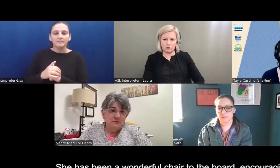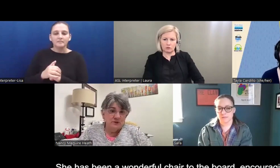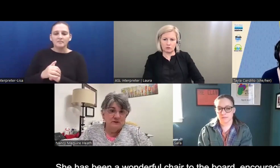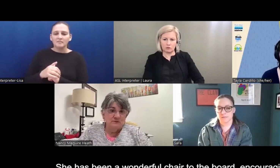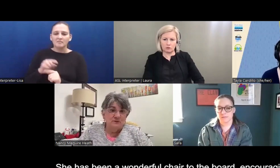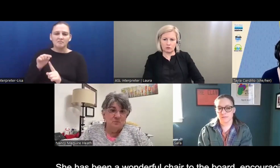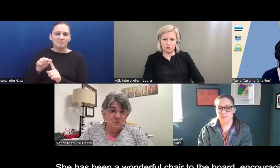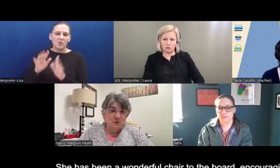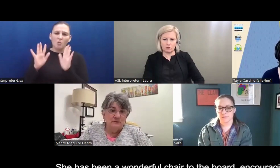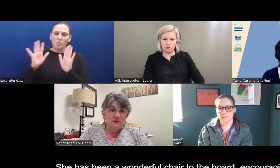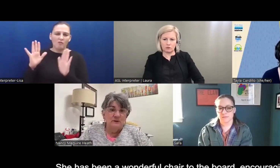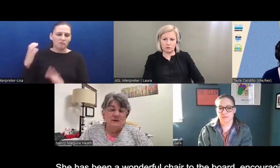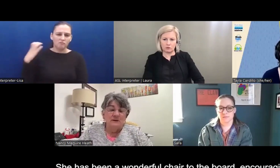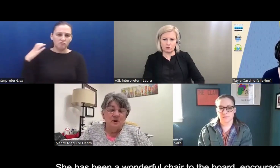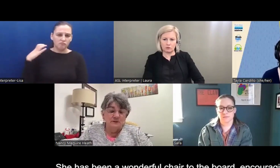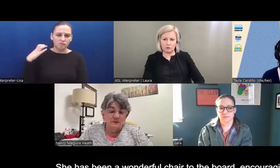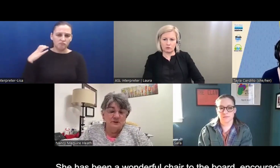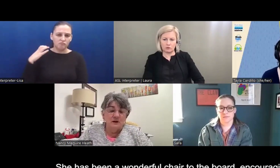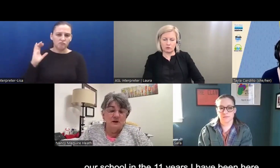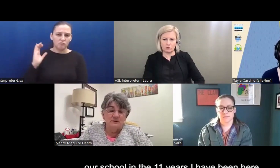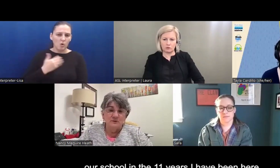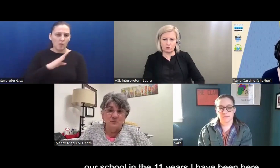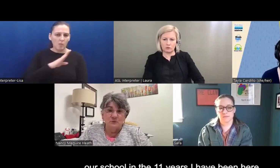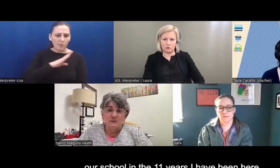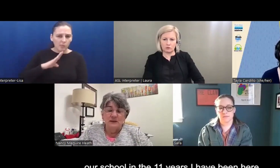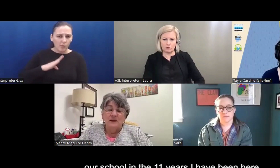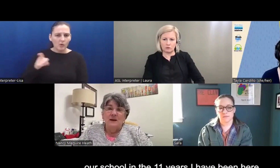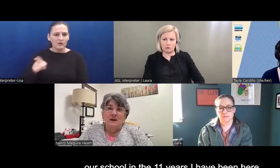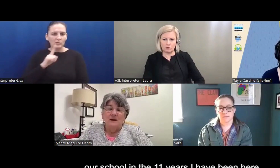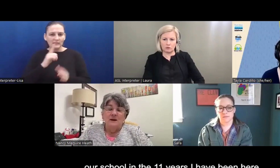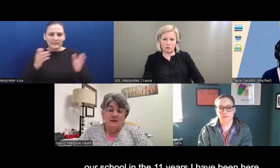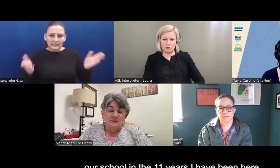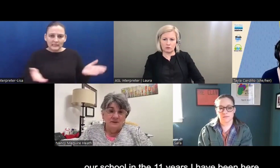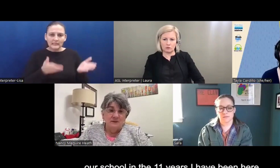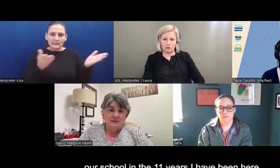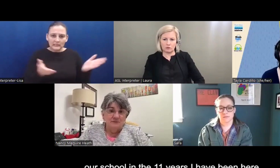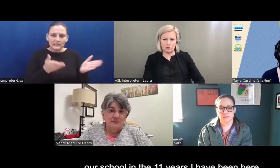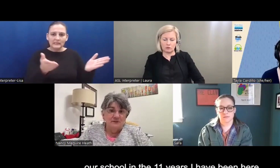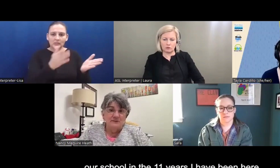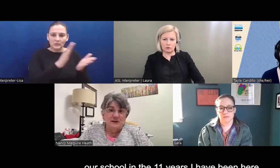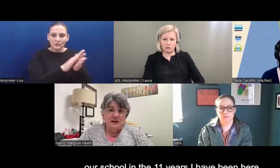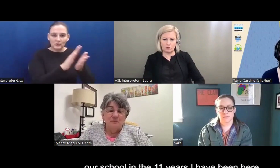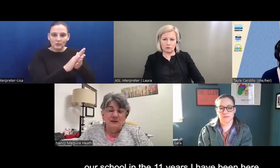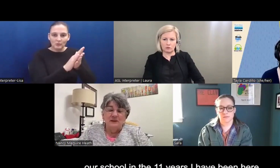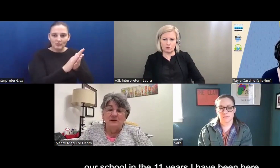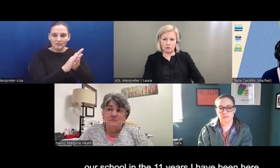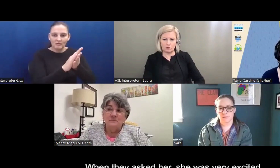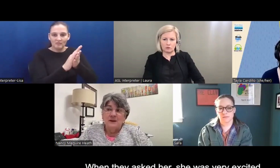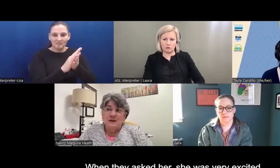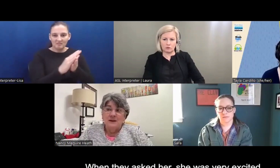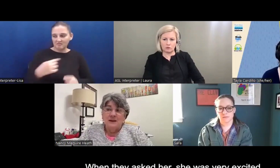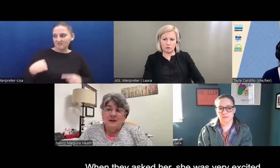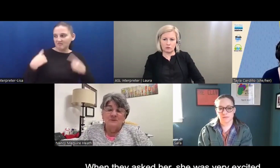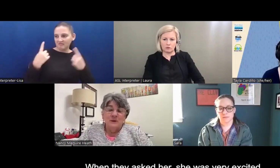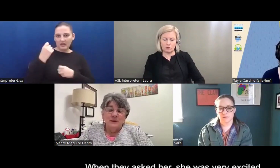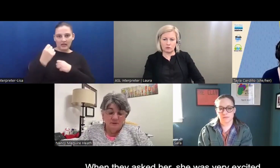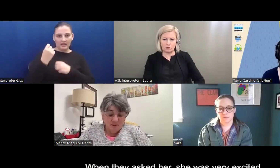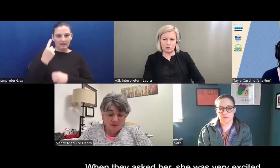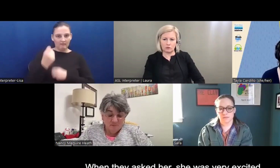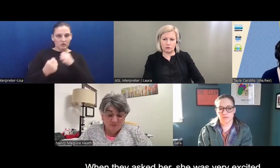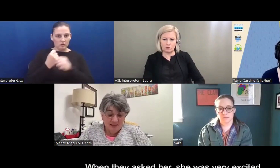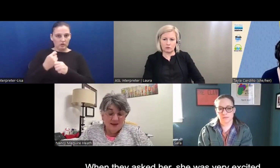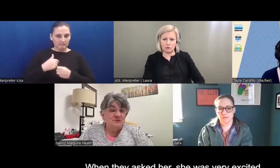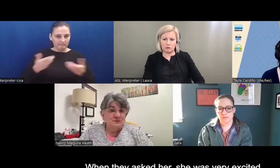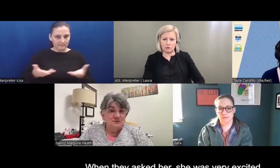wonderful chair to the board, uh, encouraging our school, uh, in the 11 years that I've been here. And when,